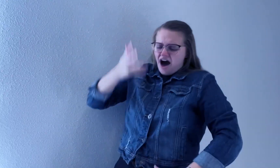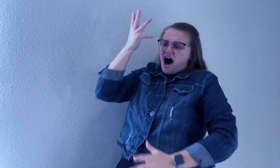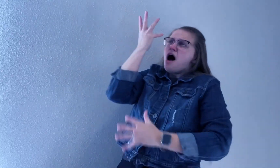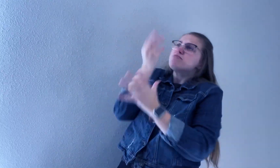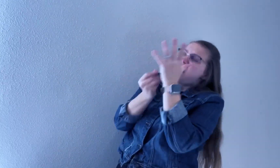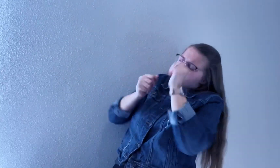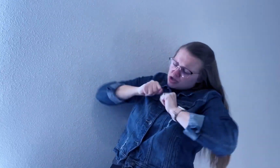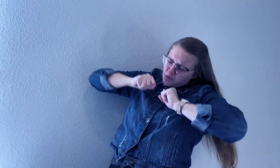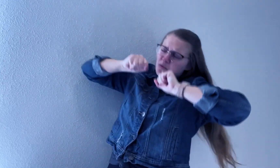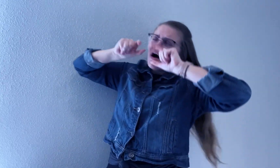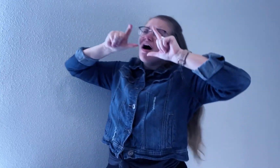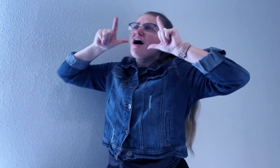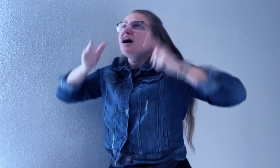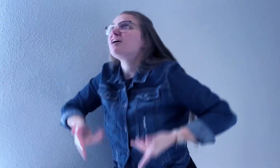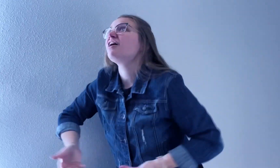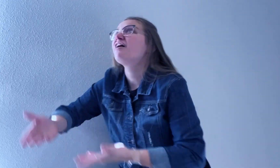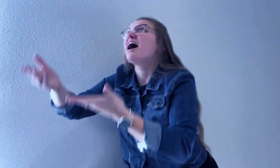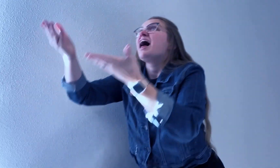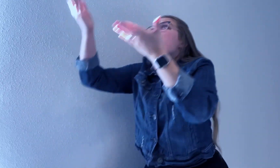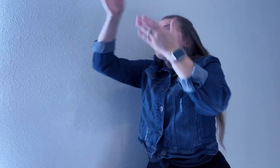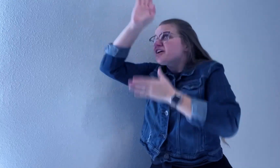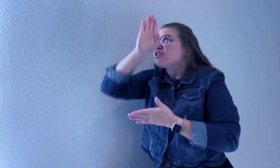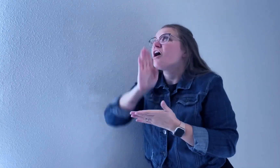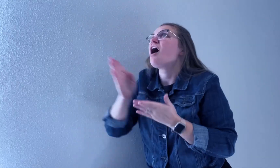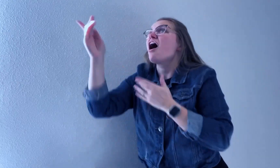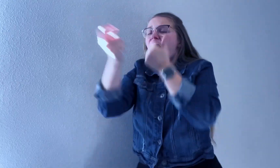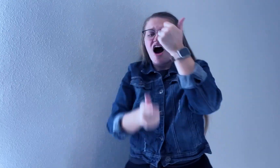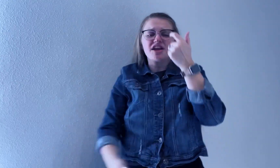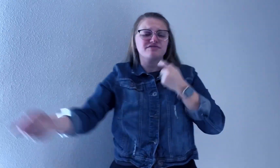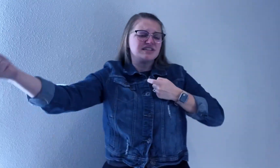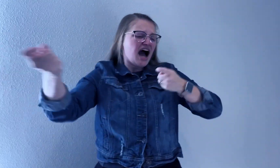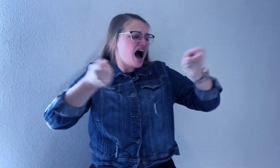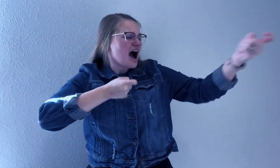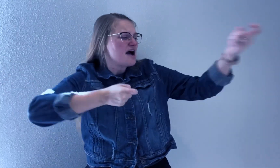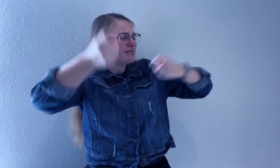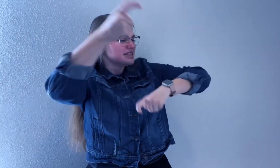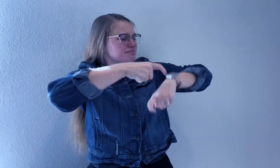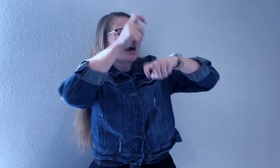Lost in wonder-eyed, the god of time and space